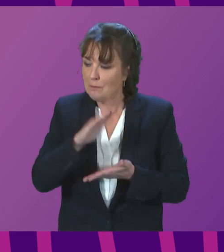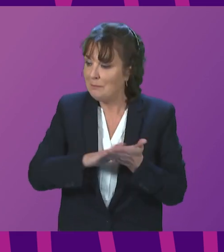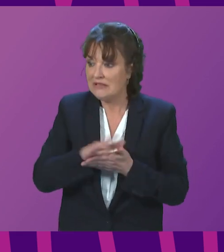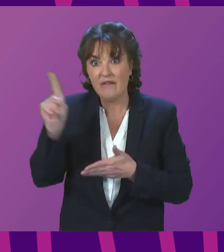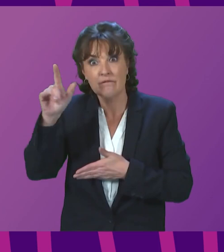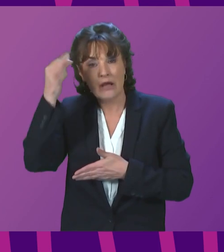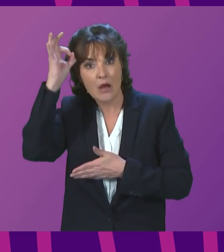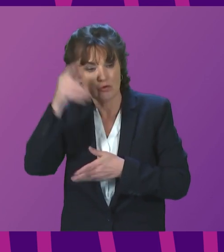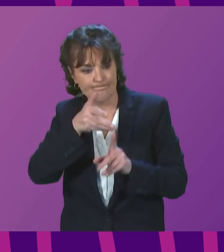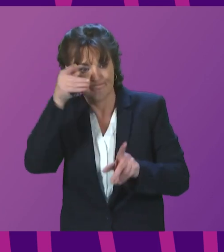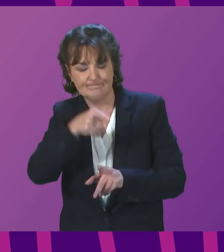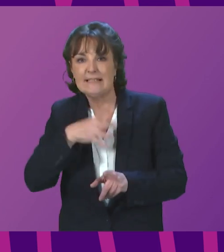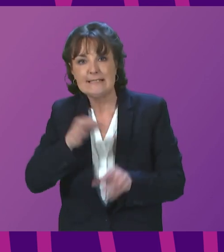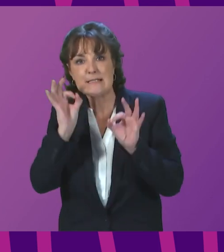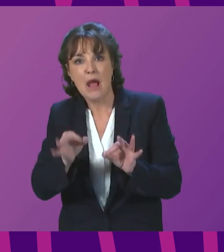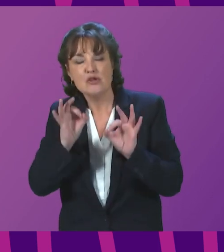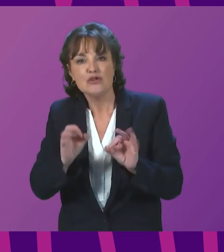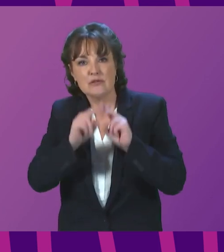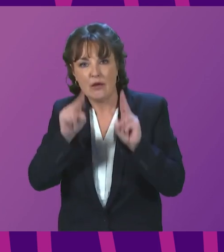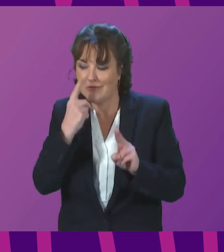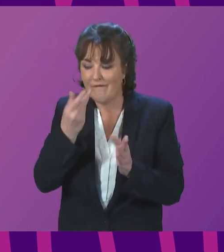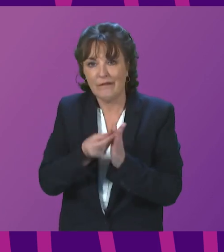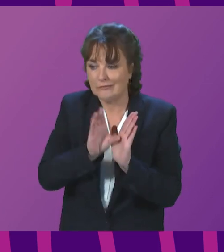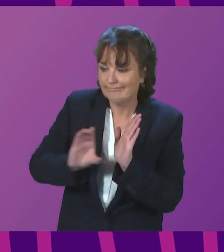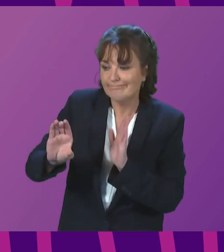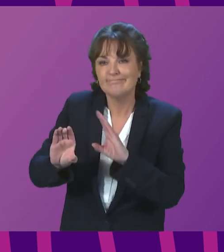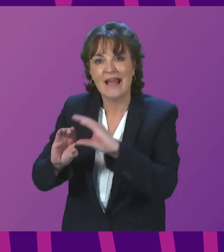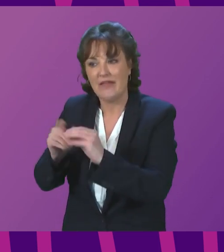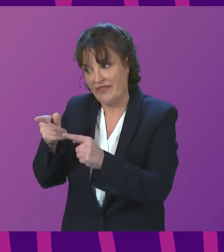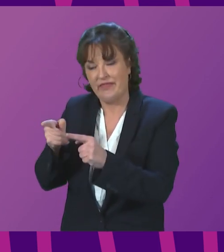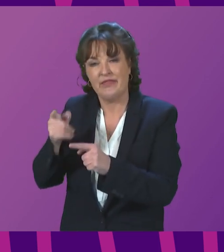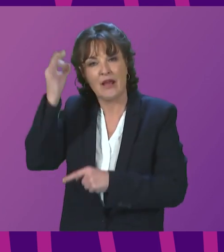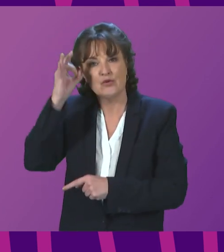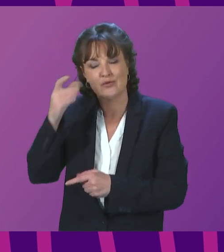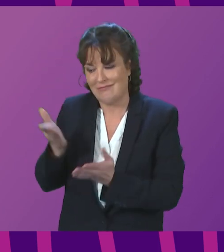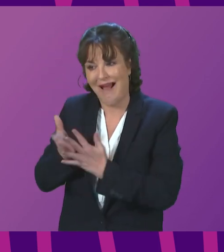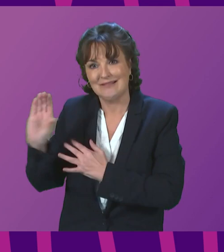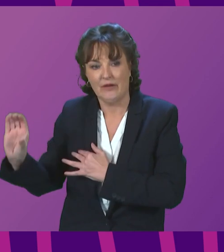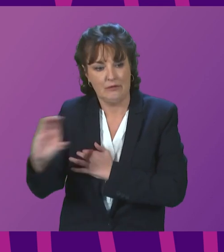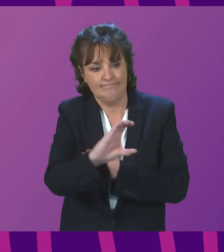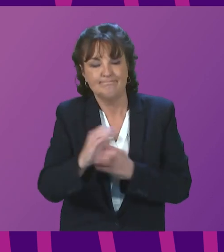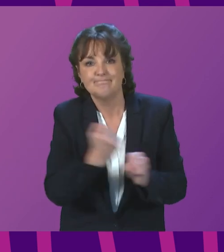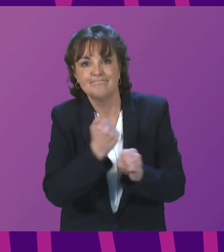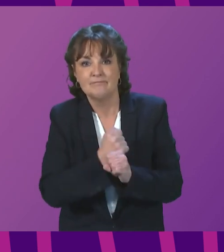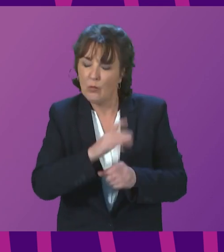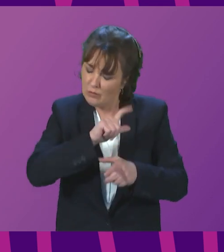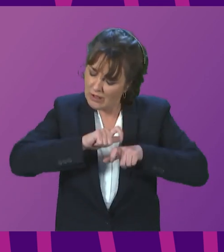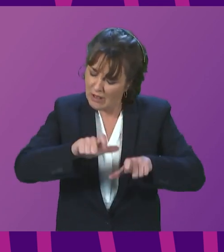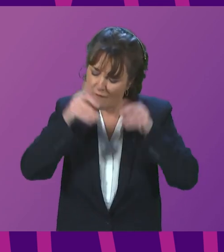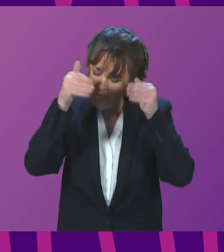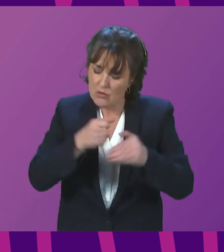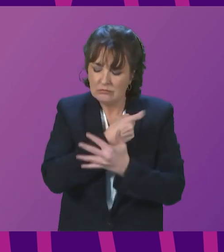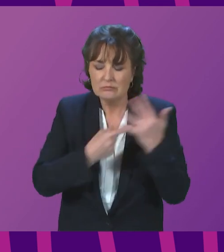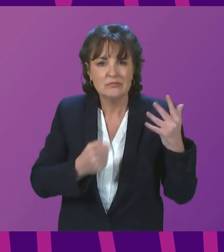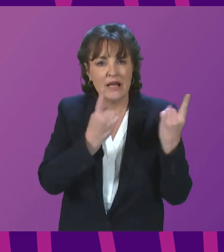by local authorities as a priority can be supported. We will continue to focus on all of these issues. I